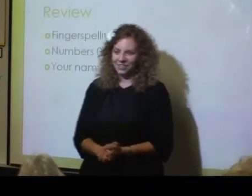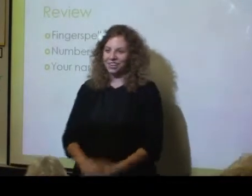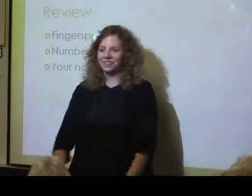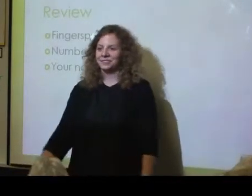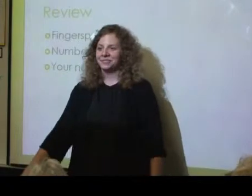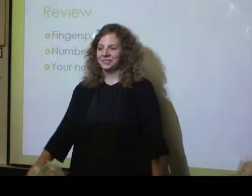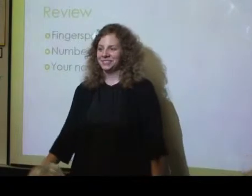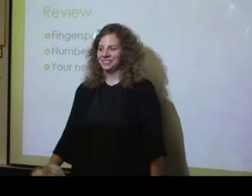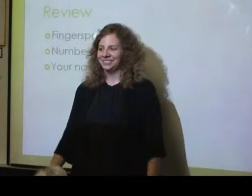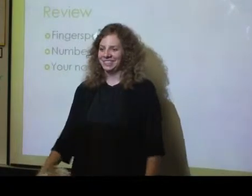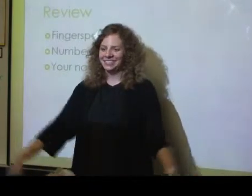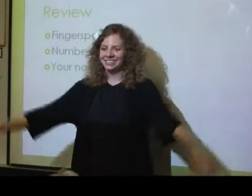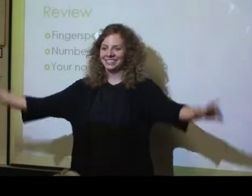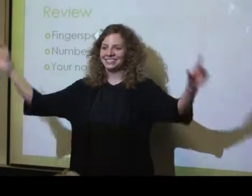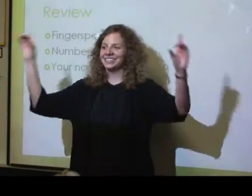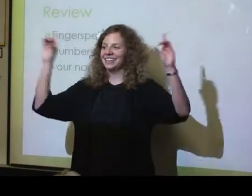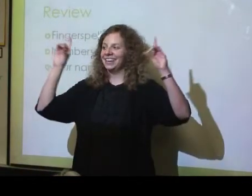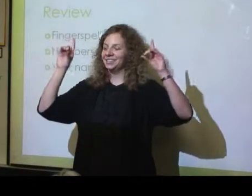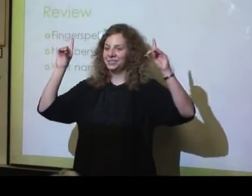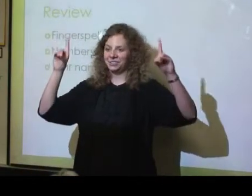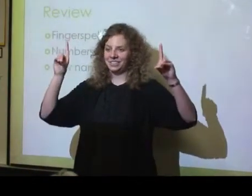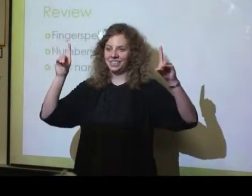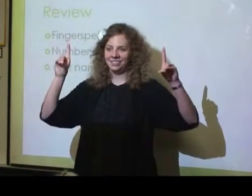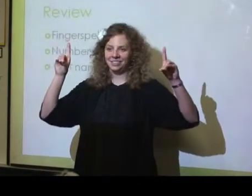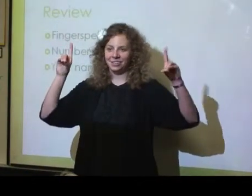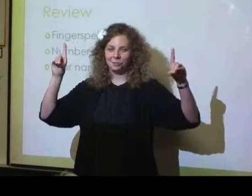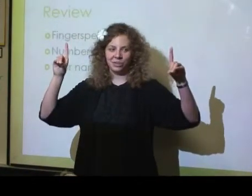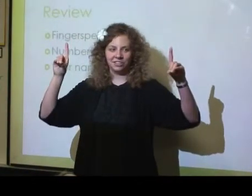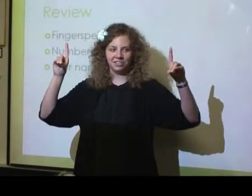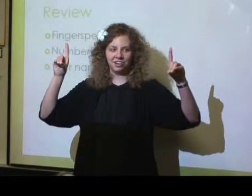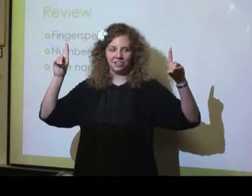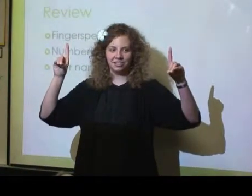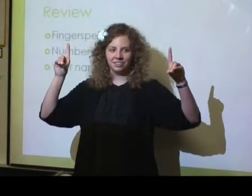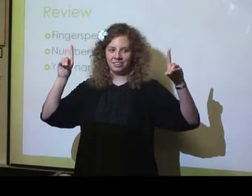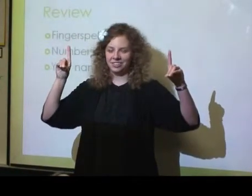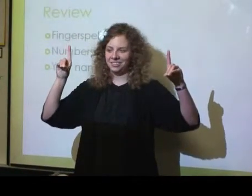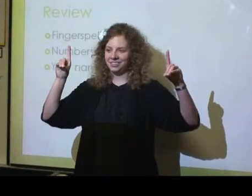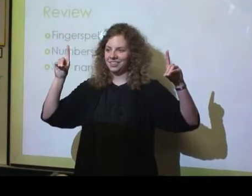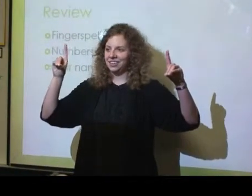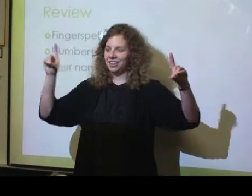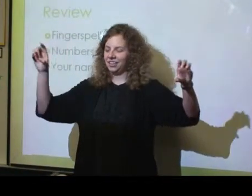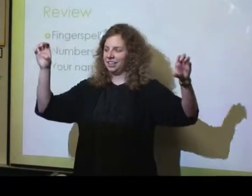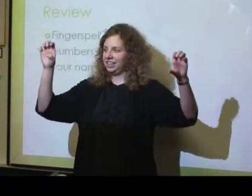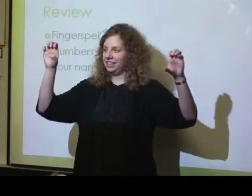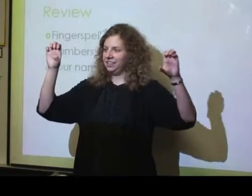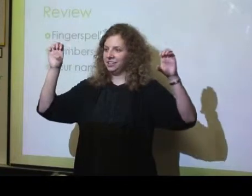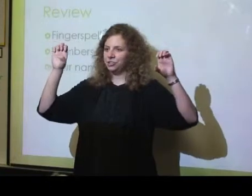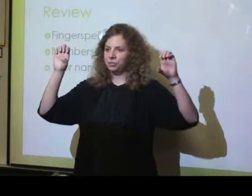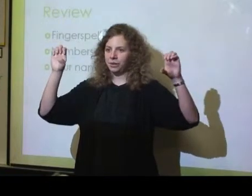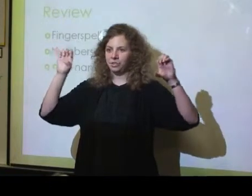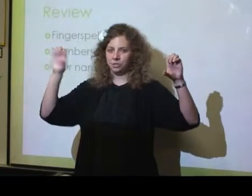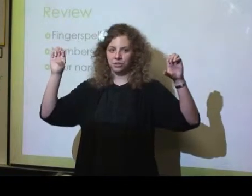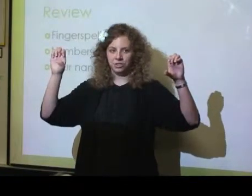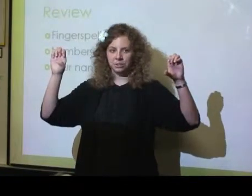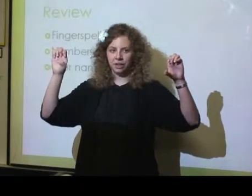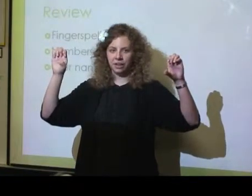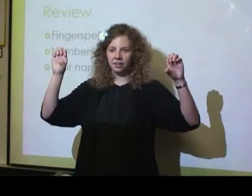Okay. Are we good? Okay. So D, like you're pointing to the dog. D. And then E, there's two ways you can do it this way,